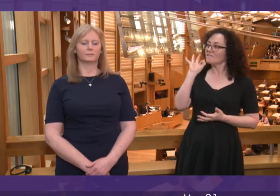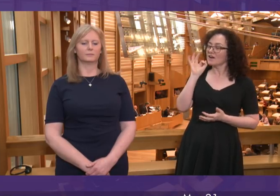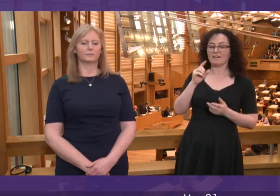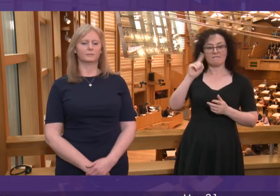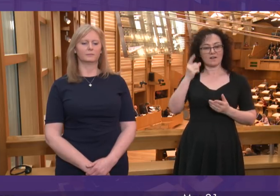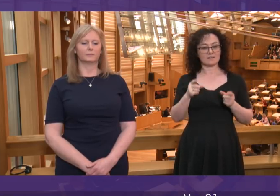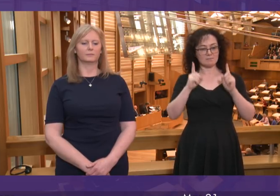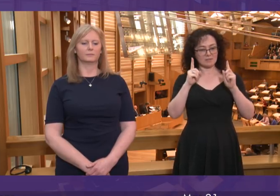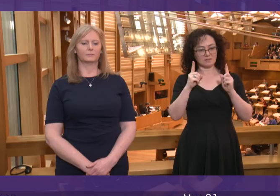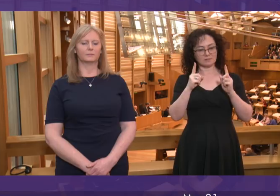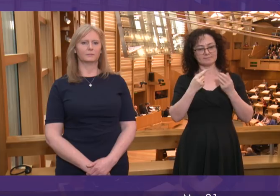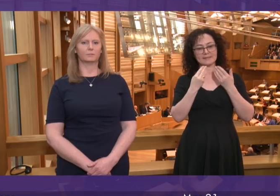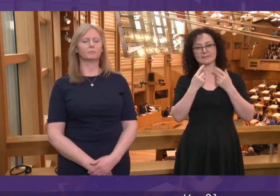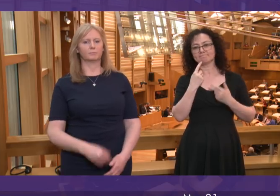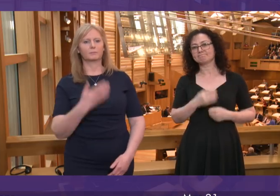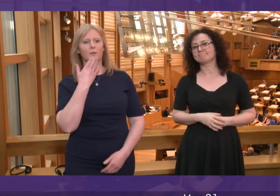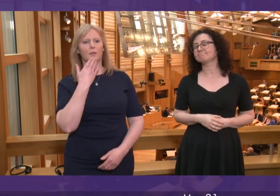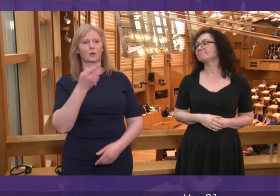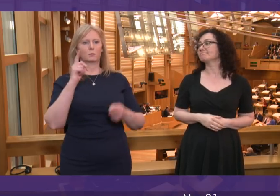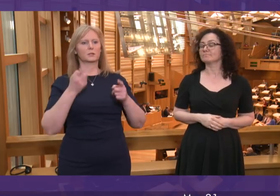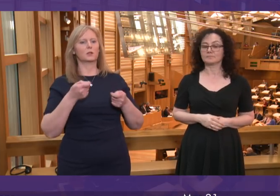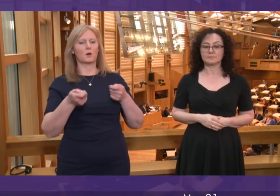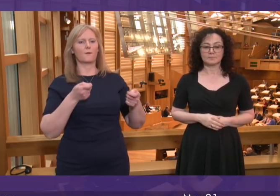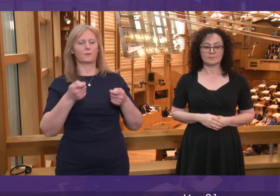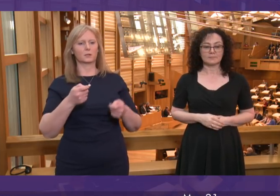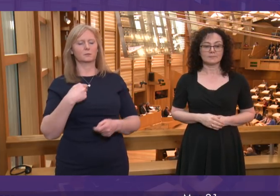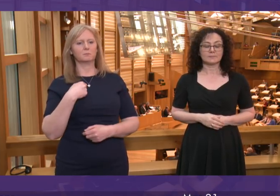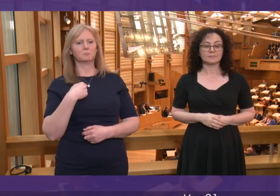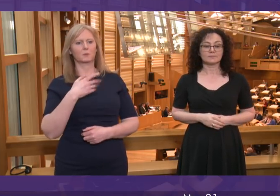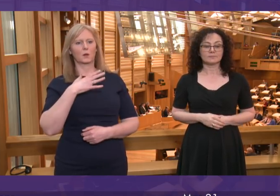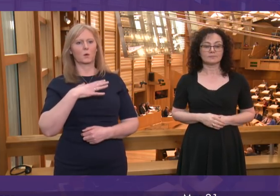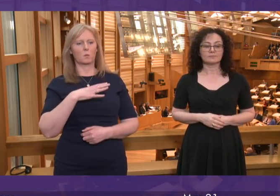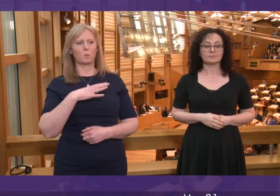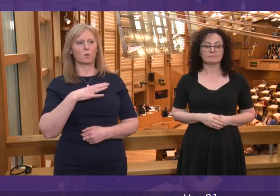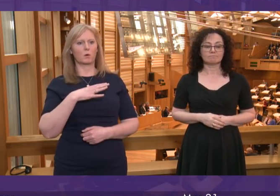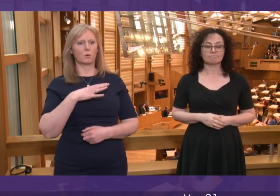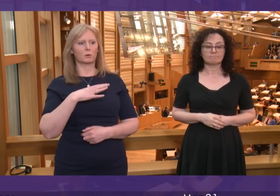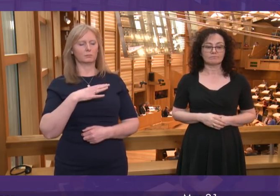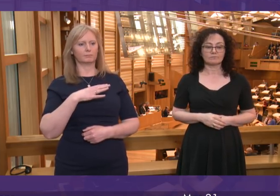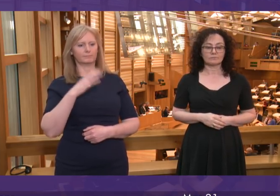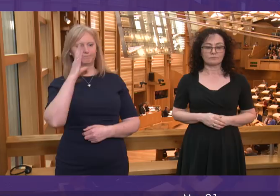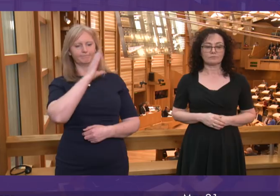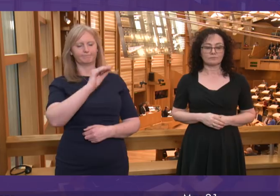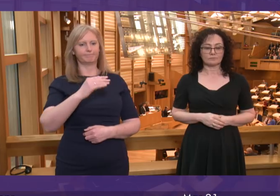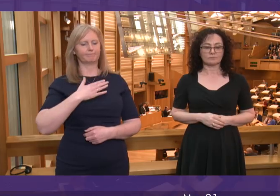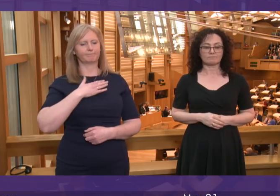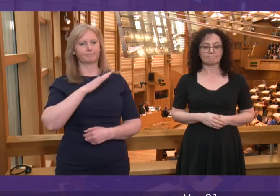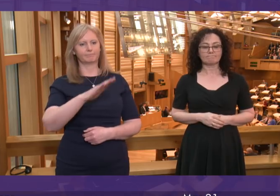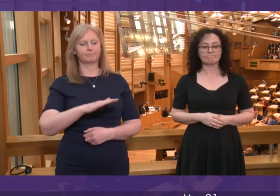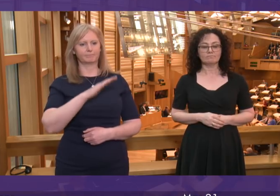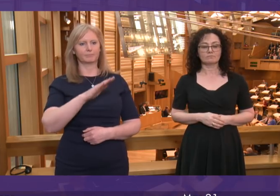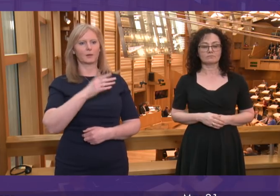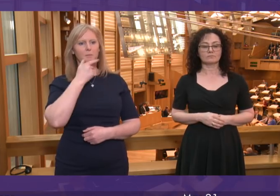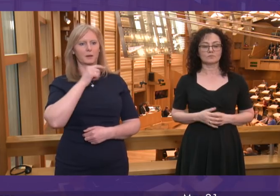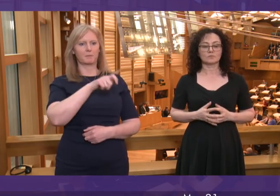Christchurch in New Zealand? Thank you, Presidenting Officer. I do want to begin today with heartfelt condolences to the people of New